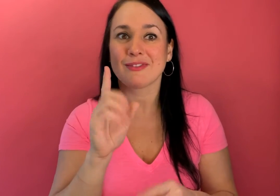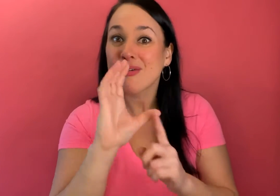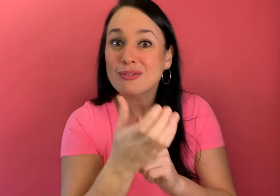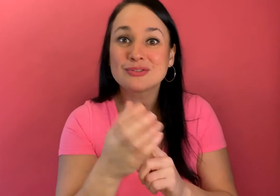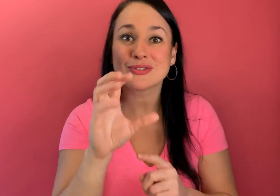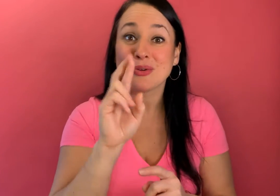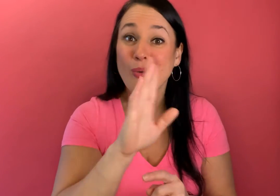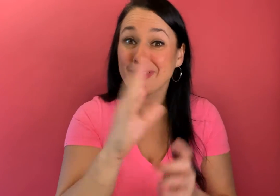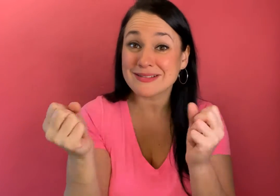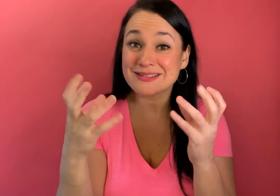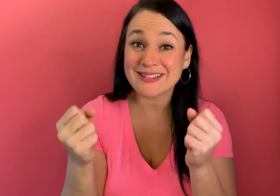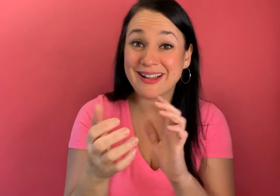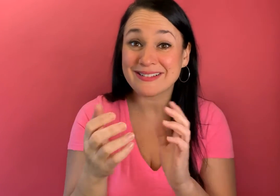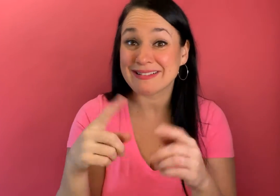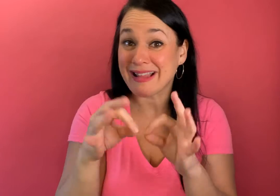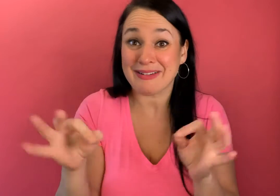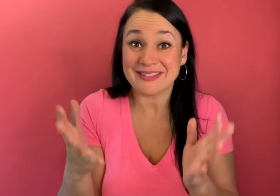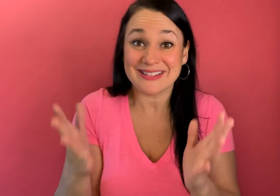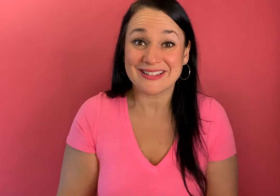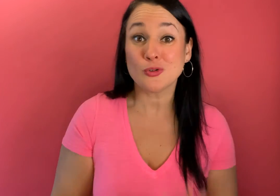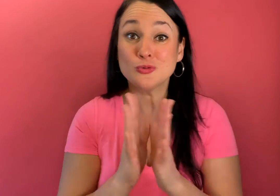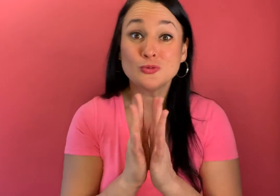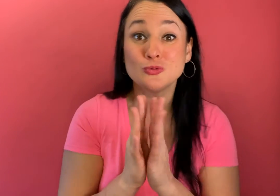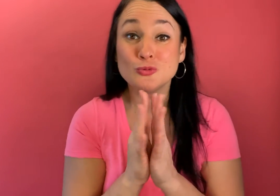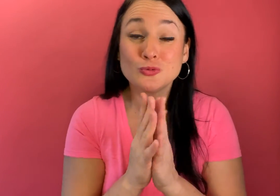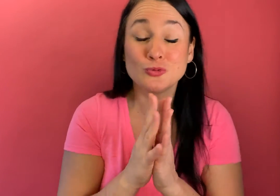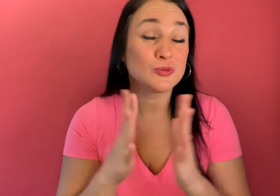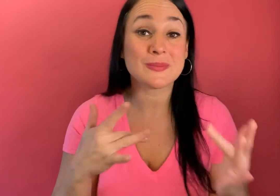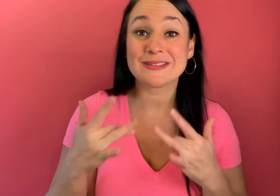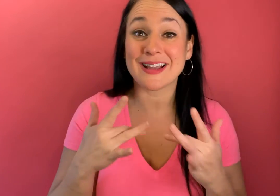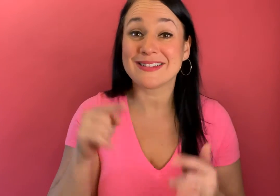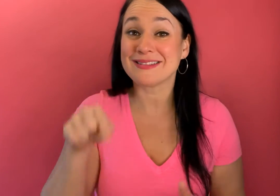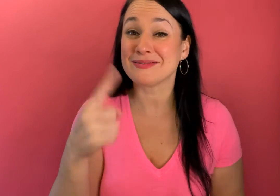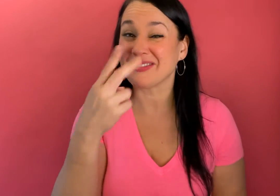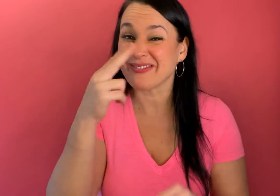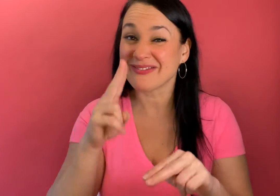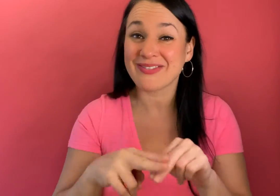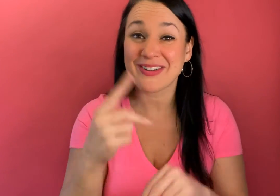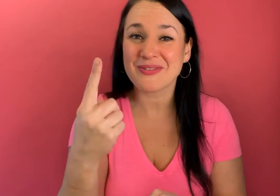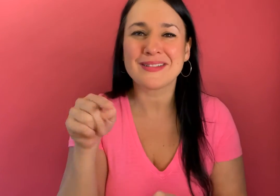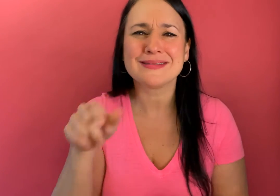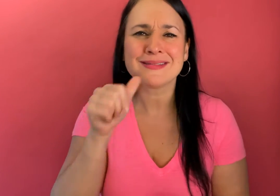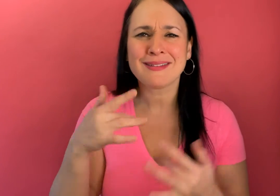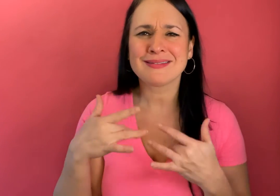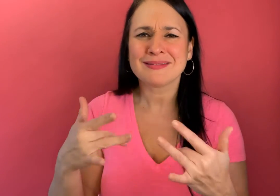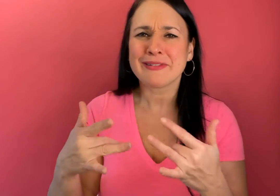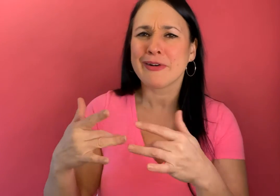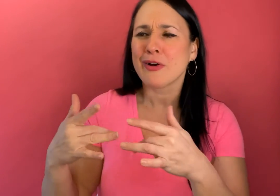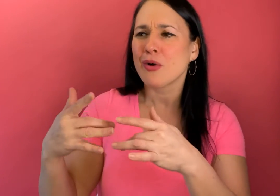or deaf culture or maybe their sign language you know so ooh ooh ooh I'm really excited this is going to be a fun one uh